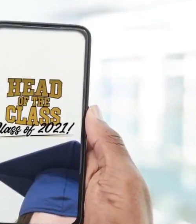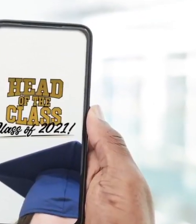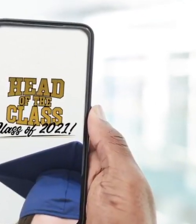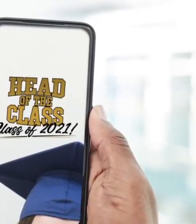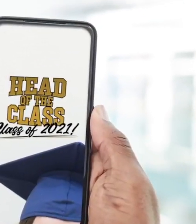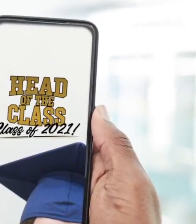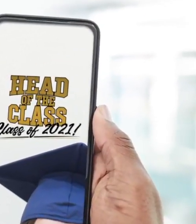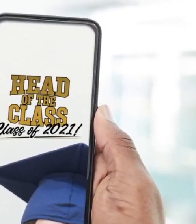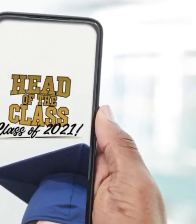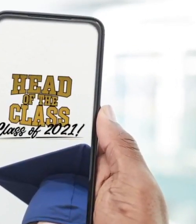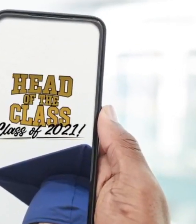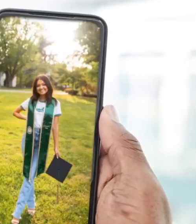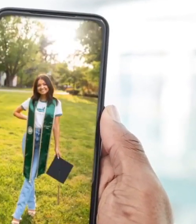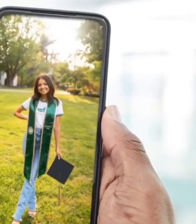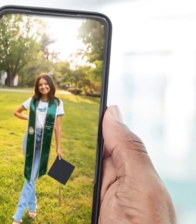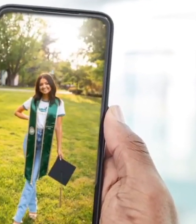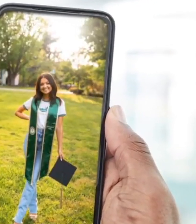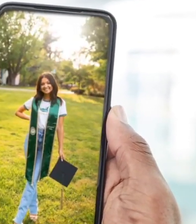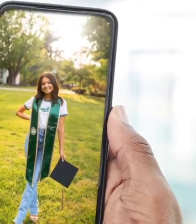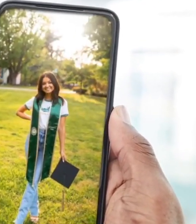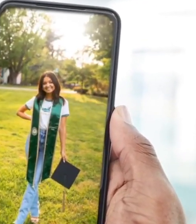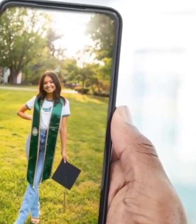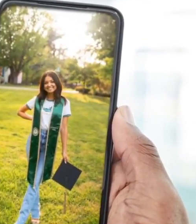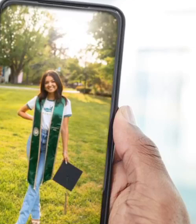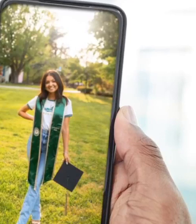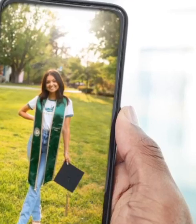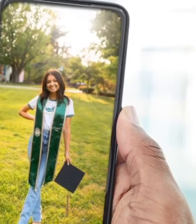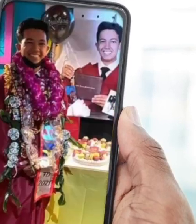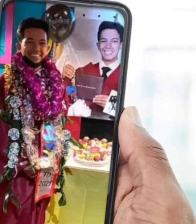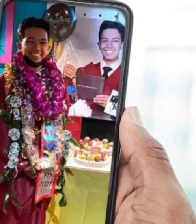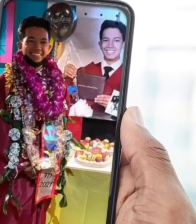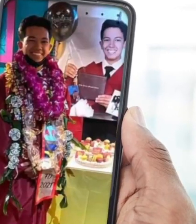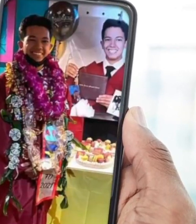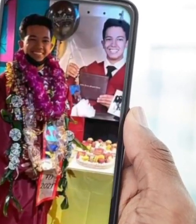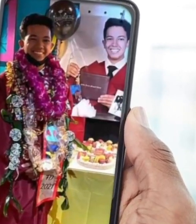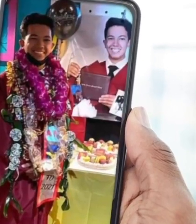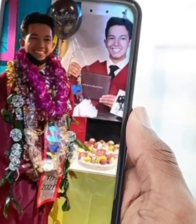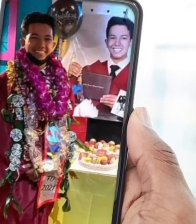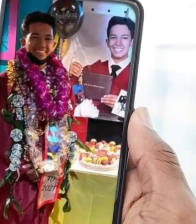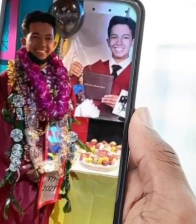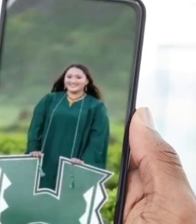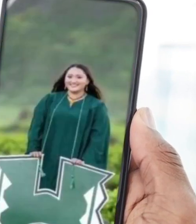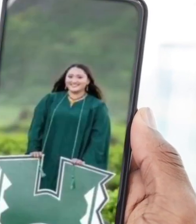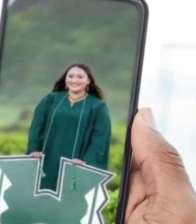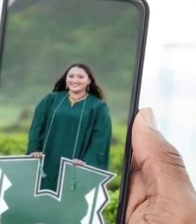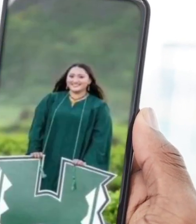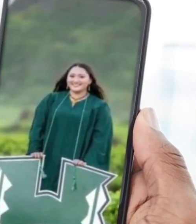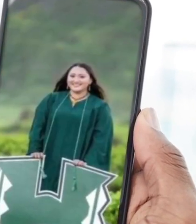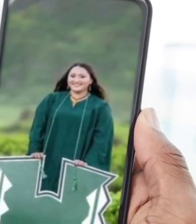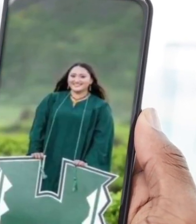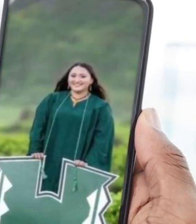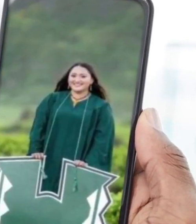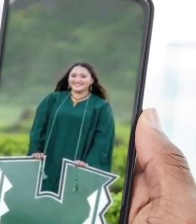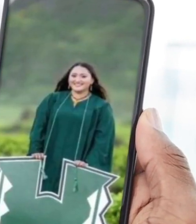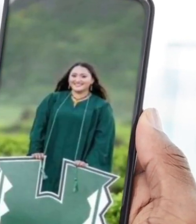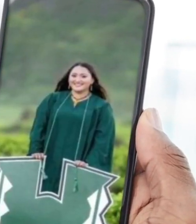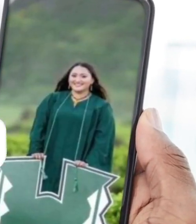your graduates. For the months of May and June, we will flood the social media pages of KUIM with photos and well wishes for the class of